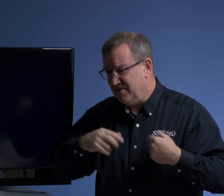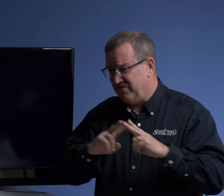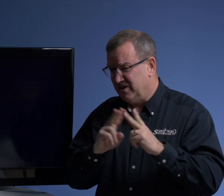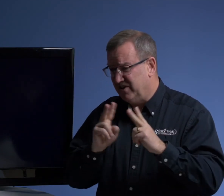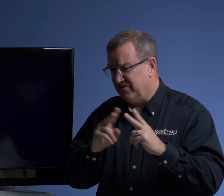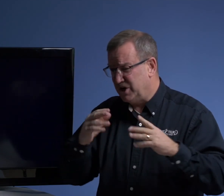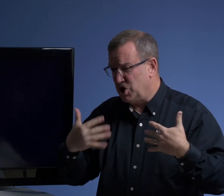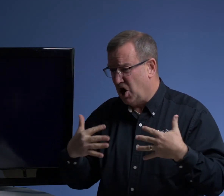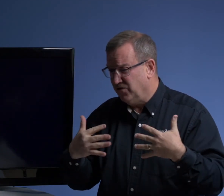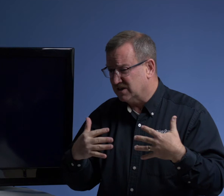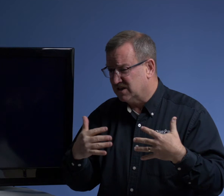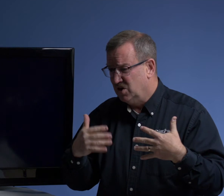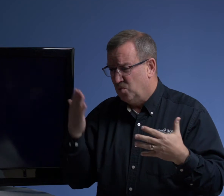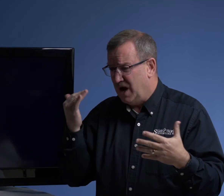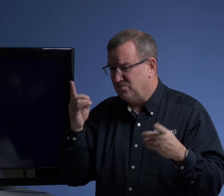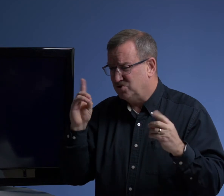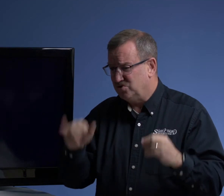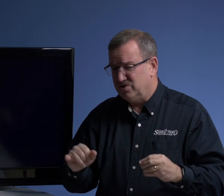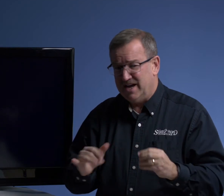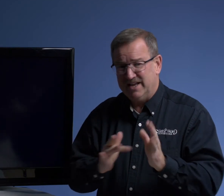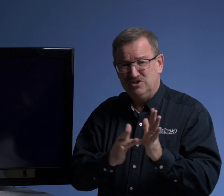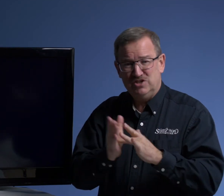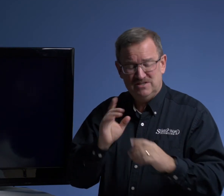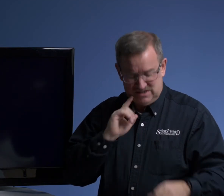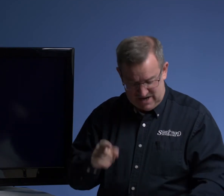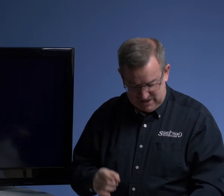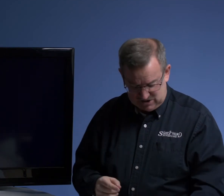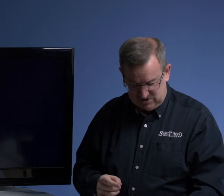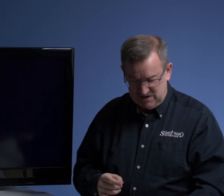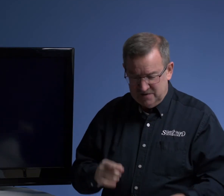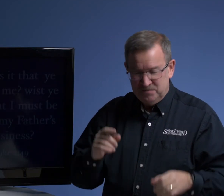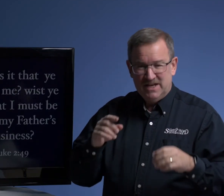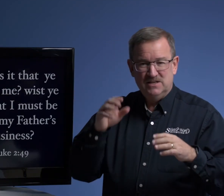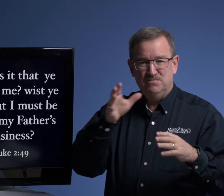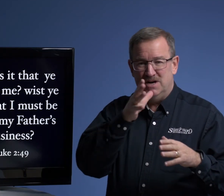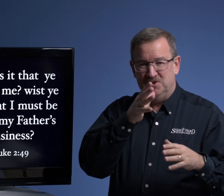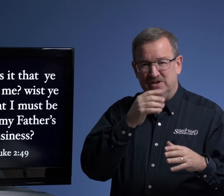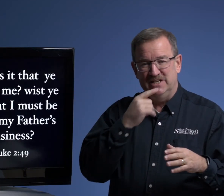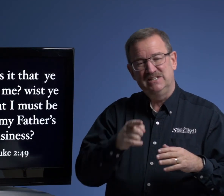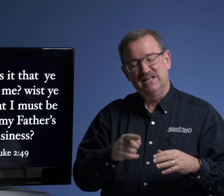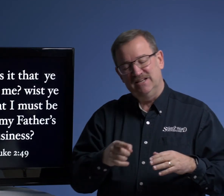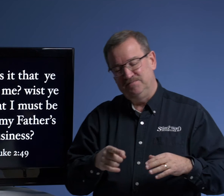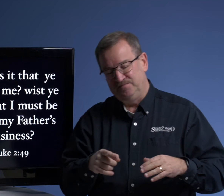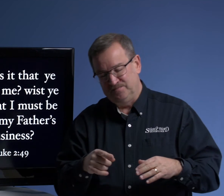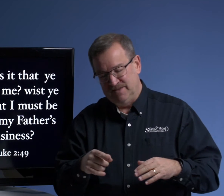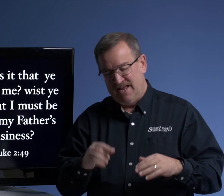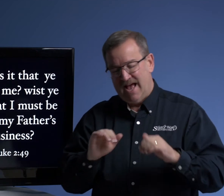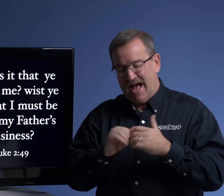very, very, very nervous? Why would you do that? And Jesus answered his mother. And he said, how